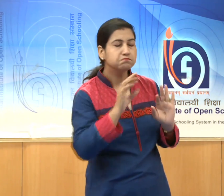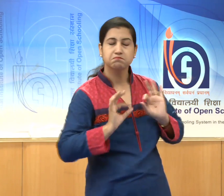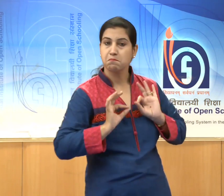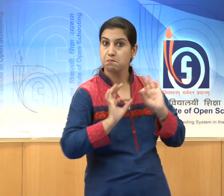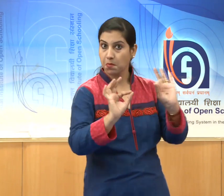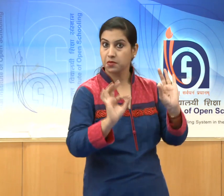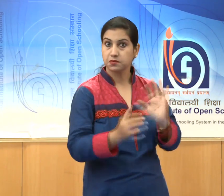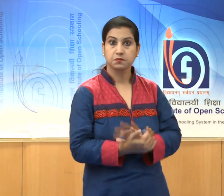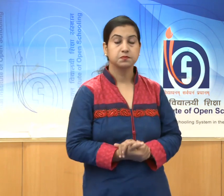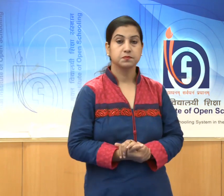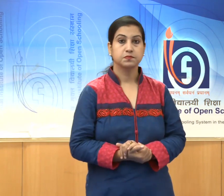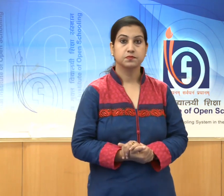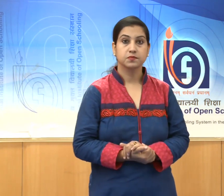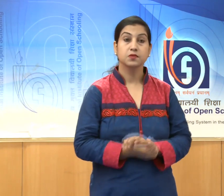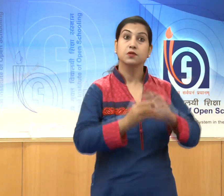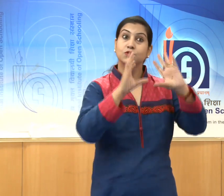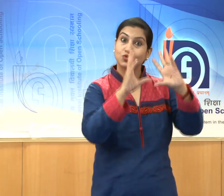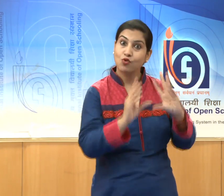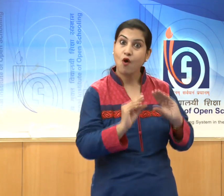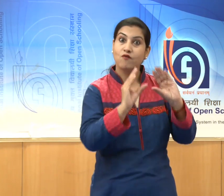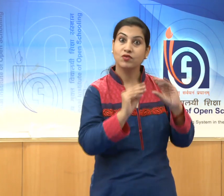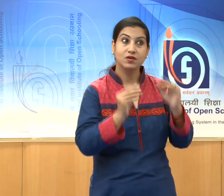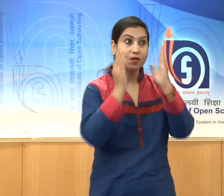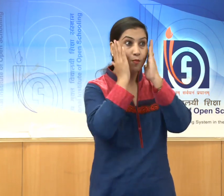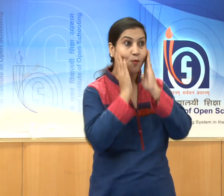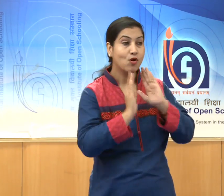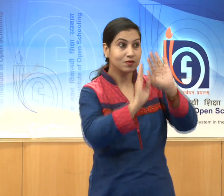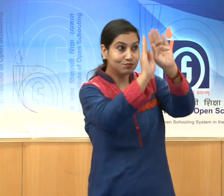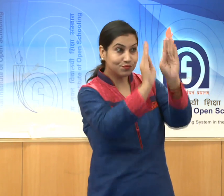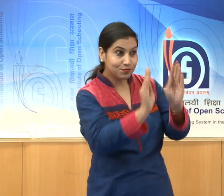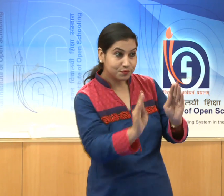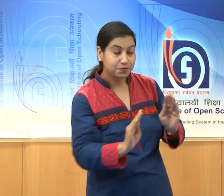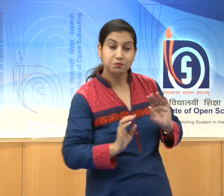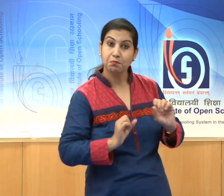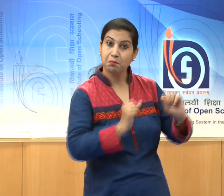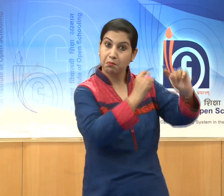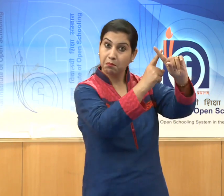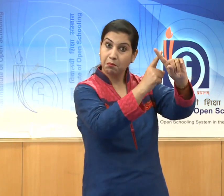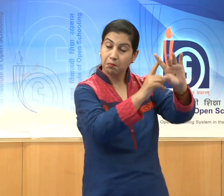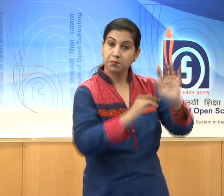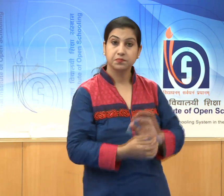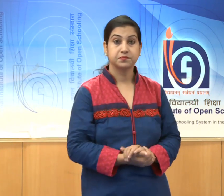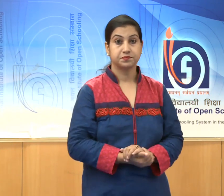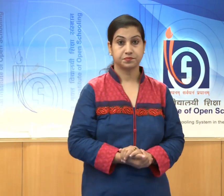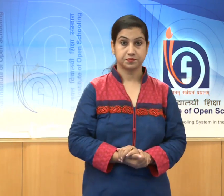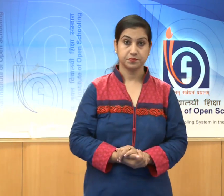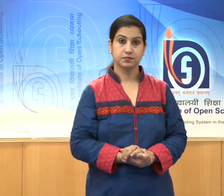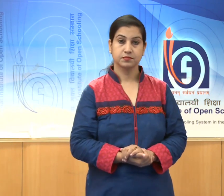The softness of the body contour, the